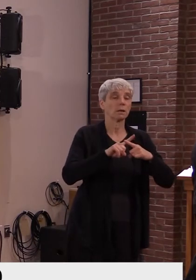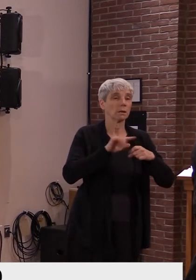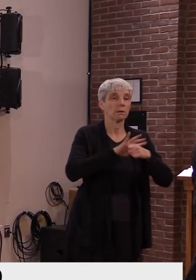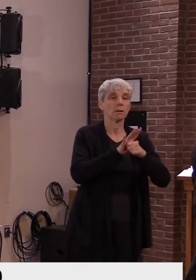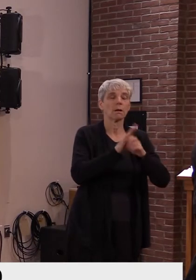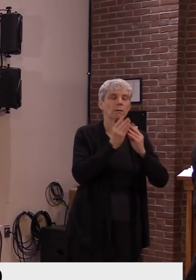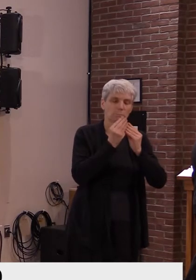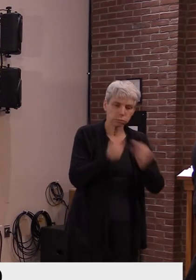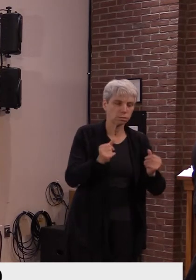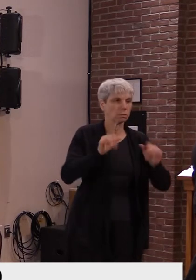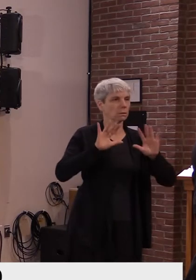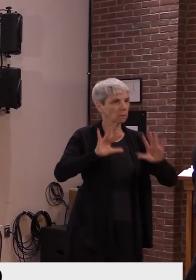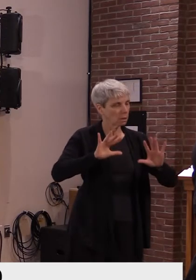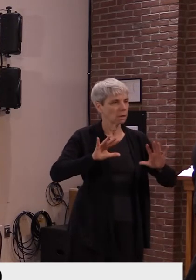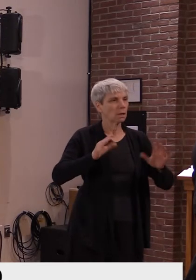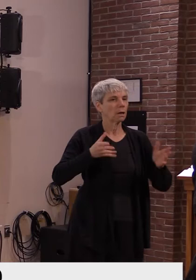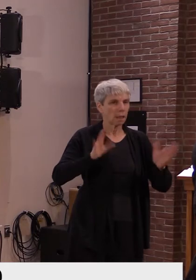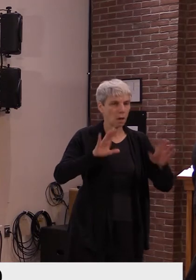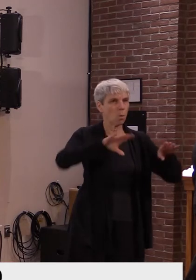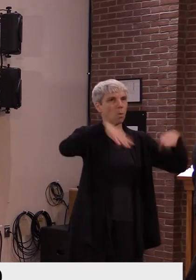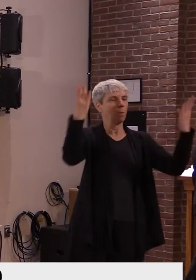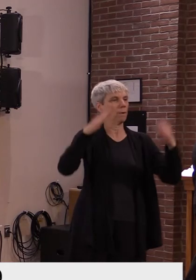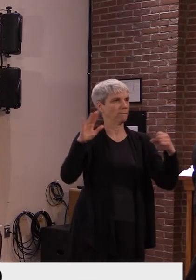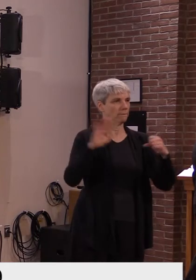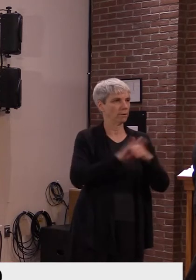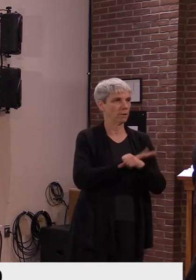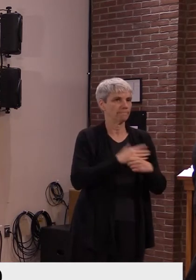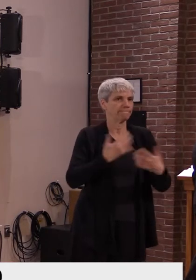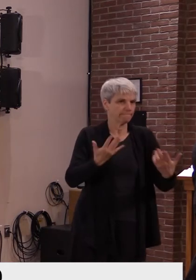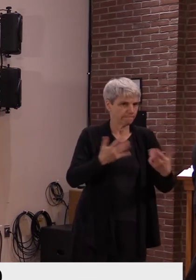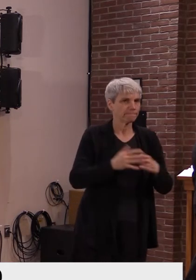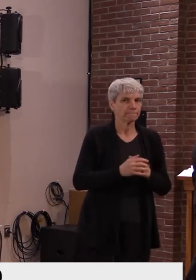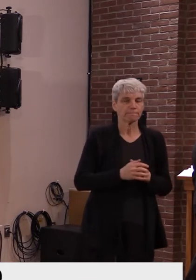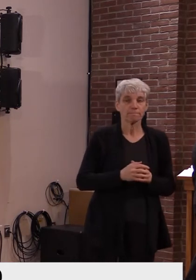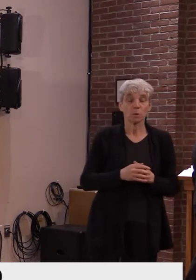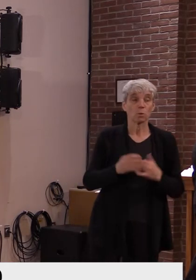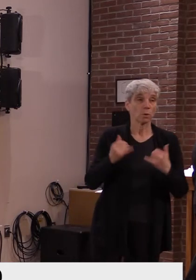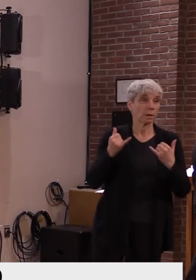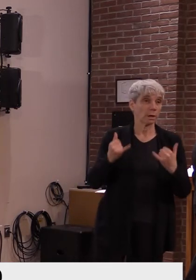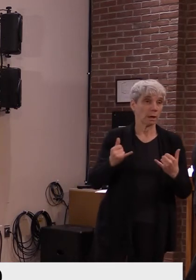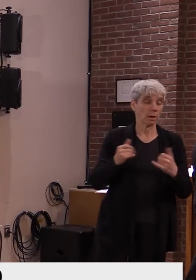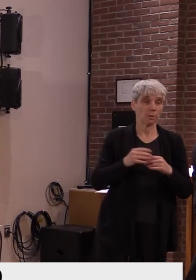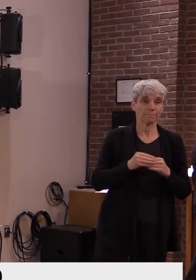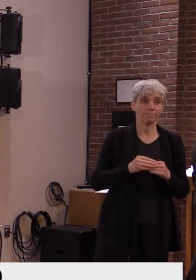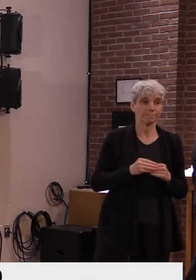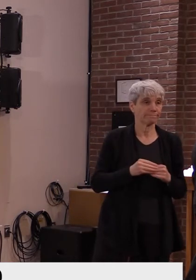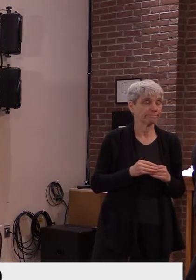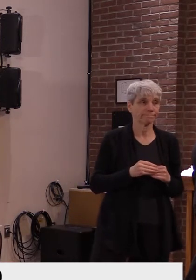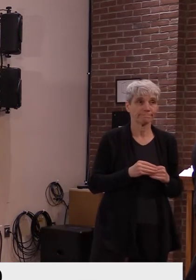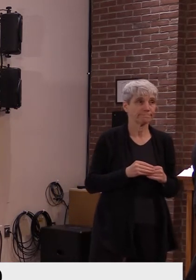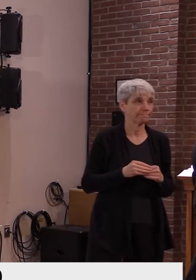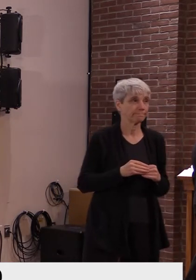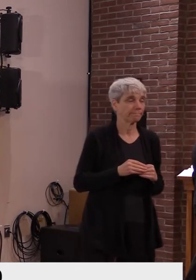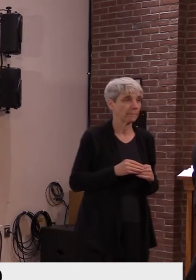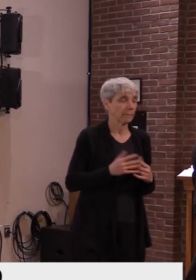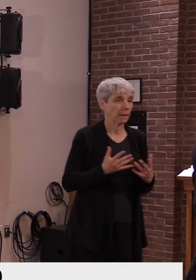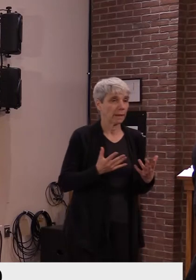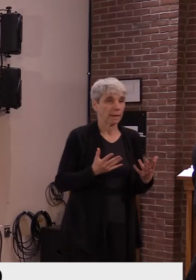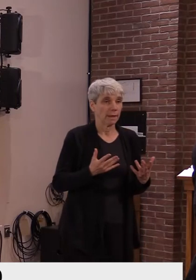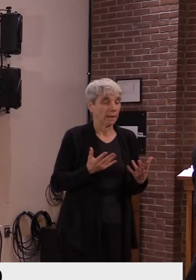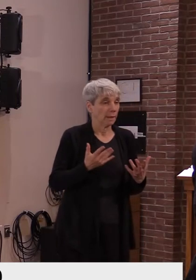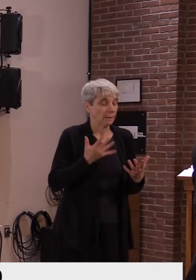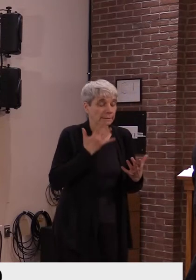ourselves in with the pandemic. Um, we, um, we are at this point in time, every, every